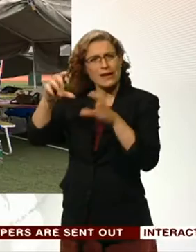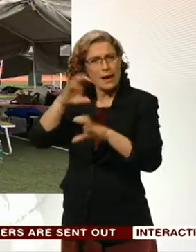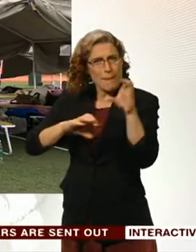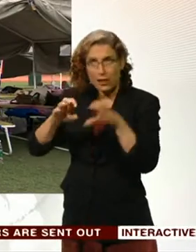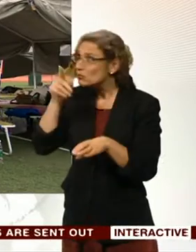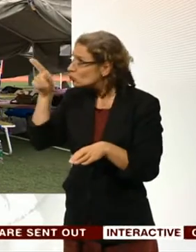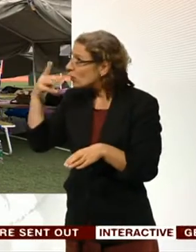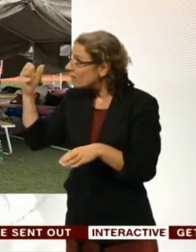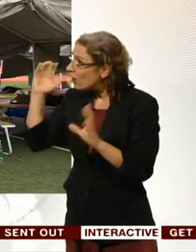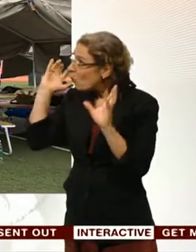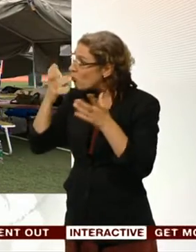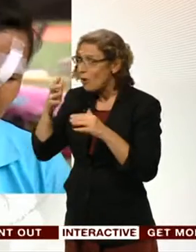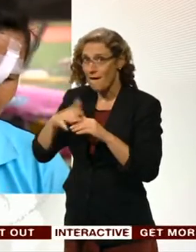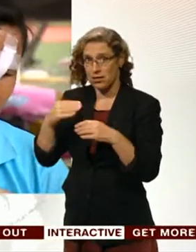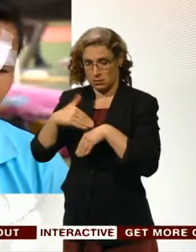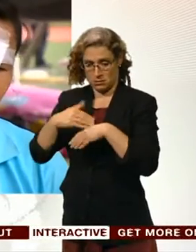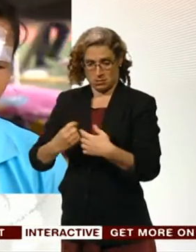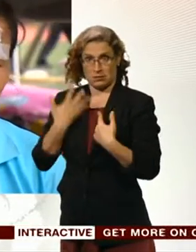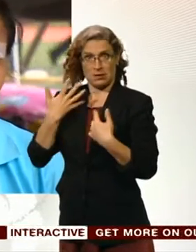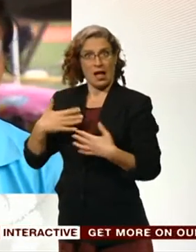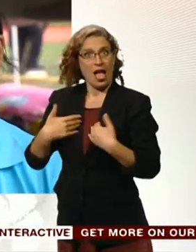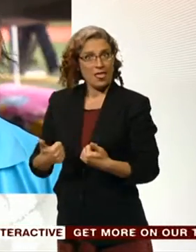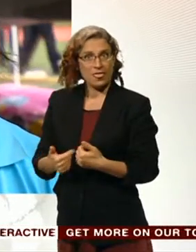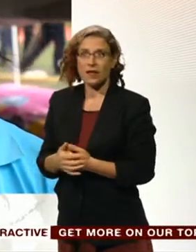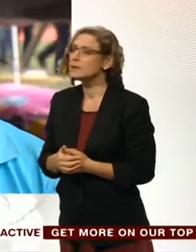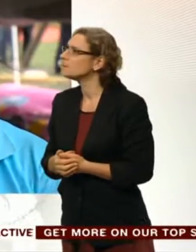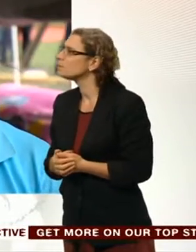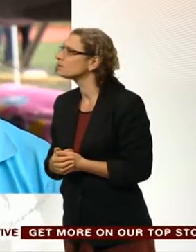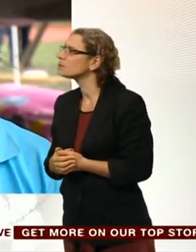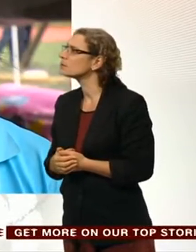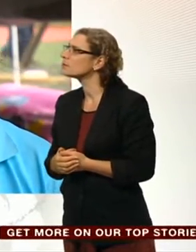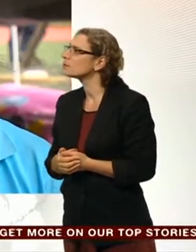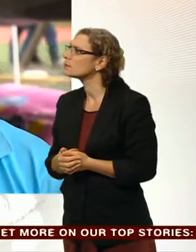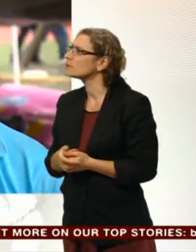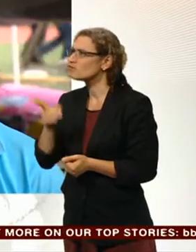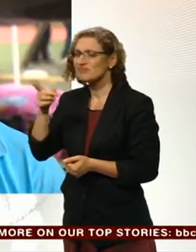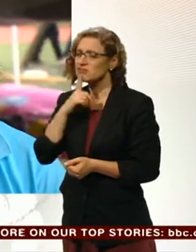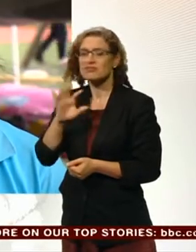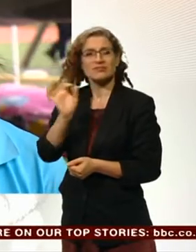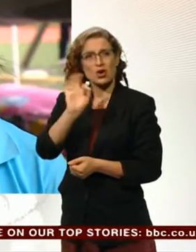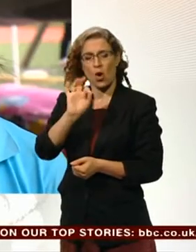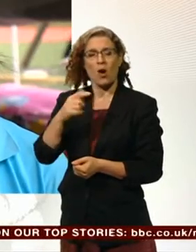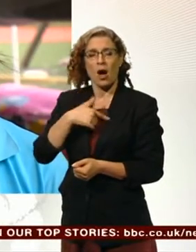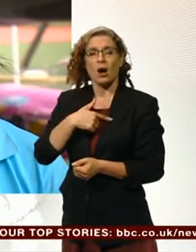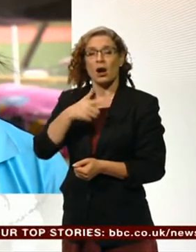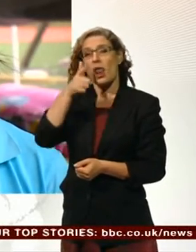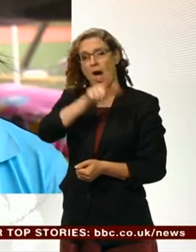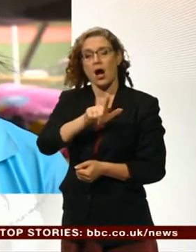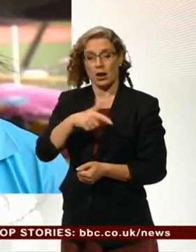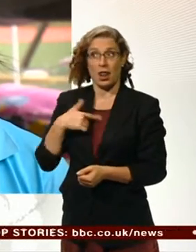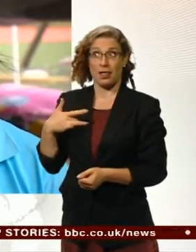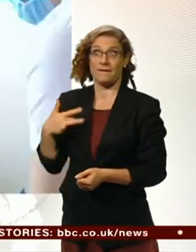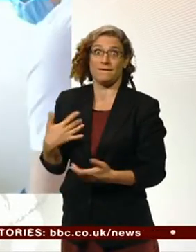about the possible health effects? No, she says. I just feel lucky to still be here.